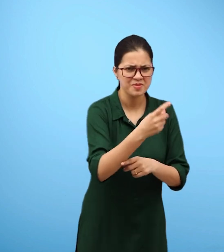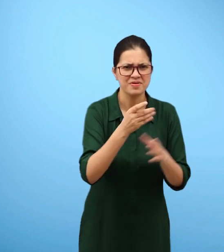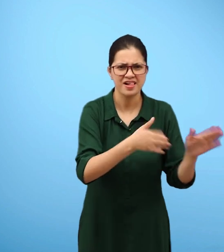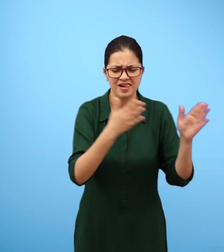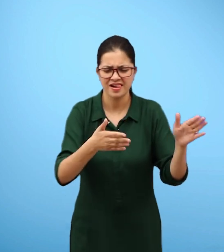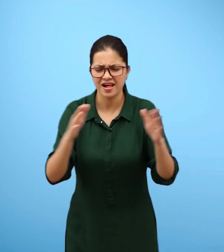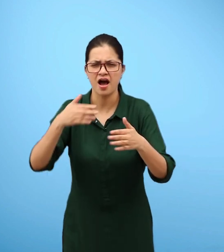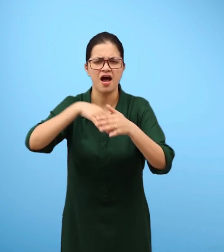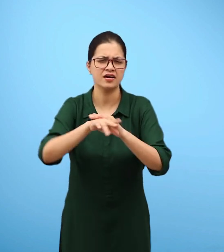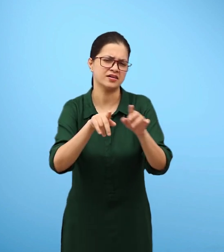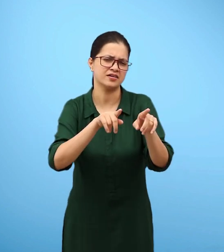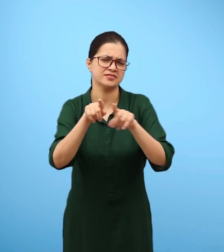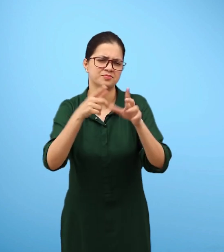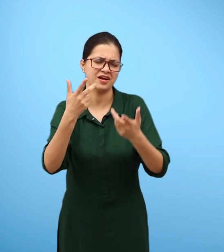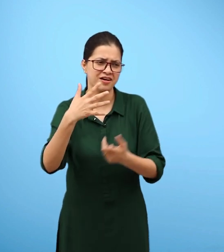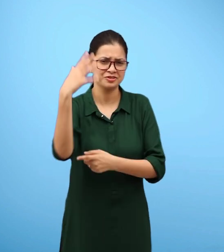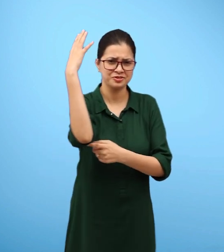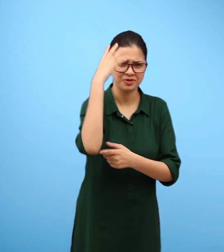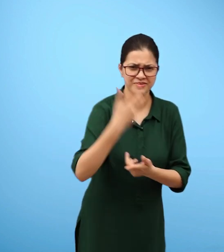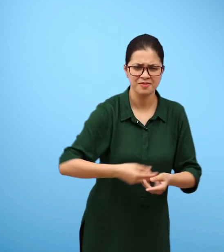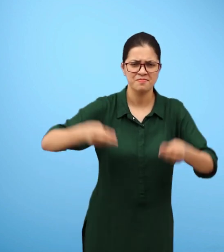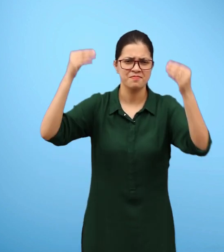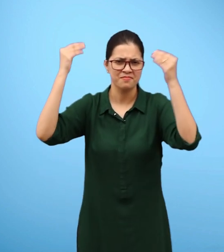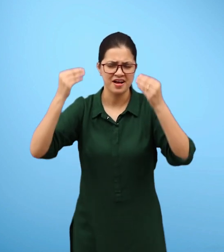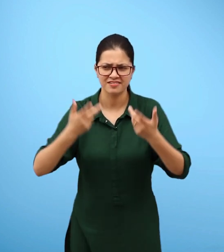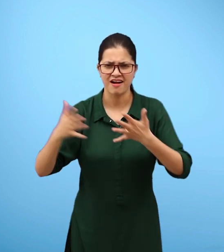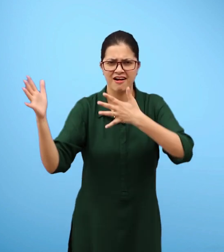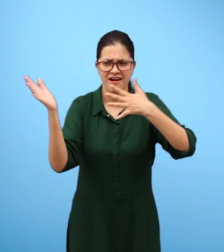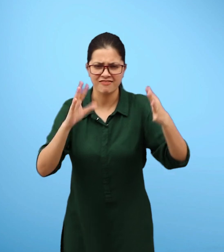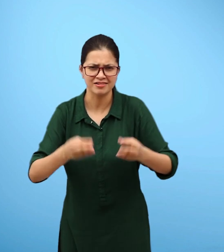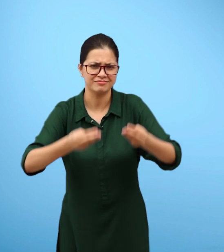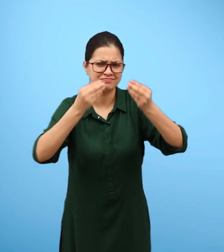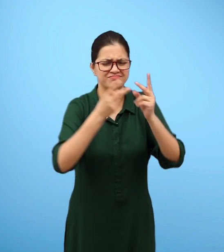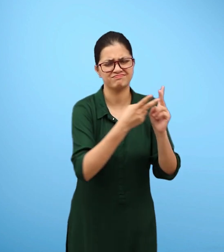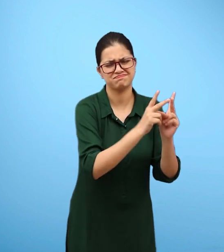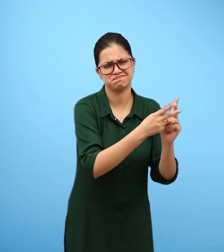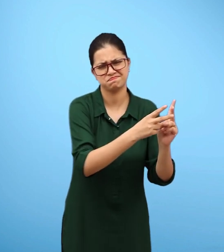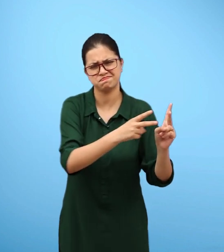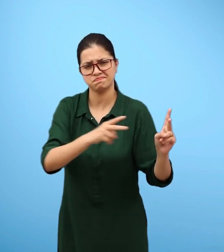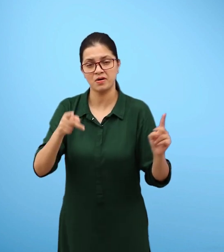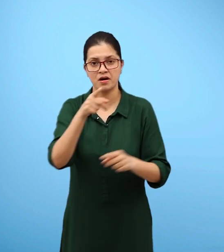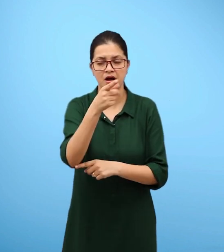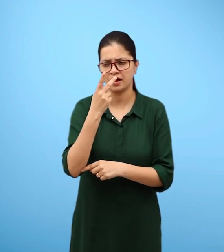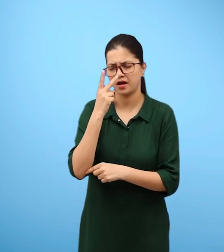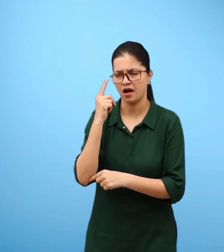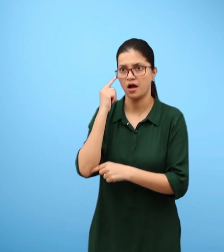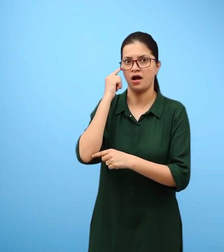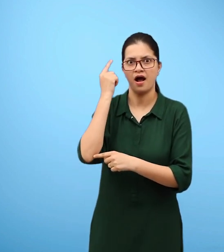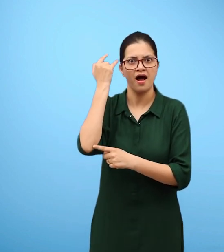By repeating this exercise every month, you can have an idea about the amount of